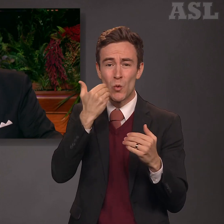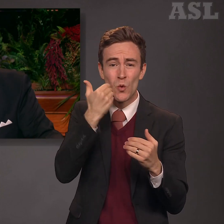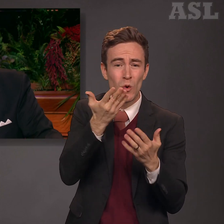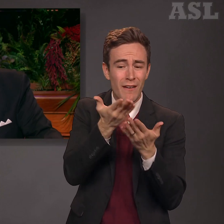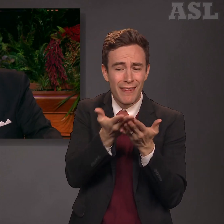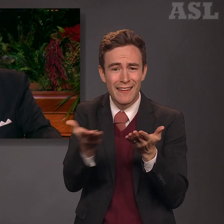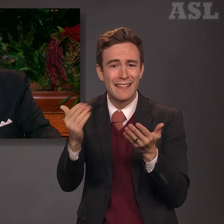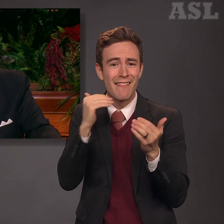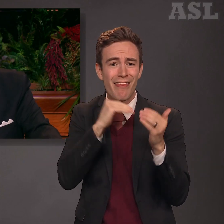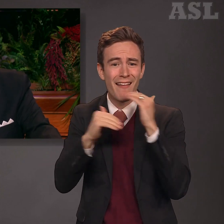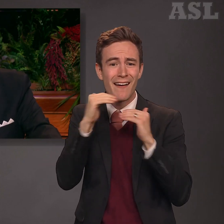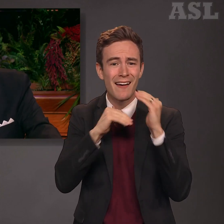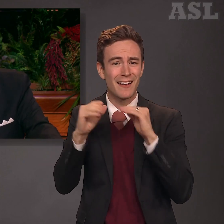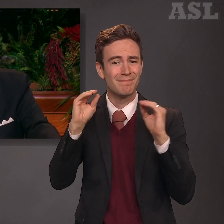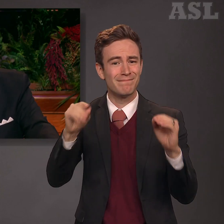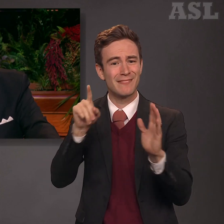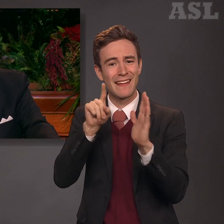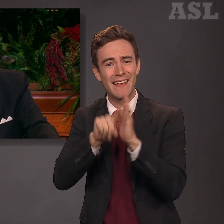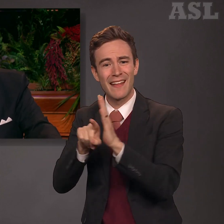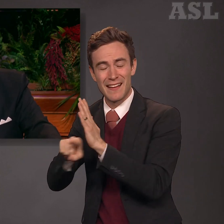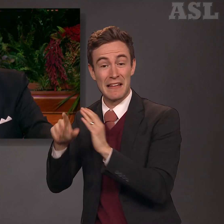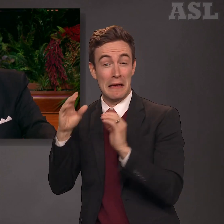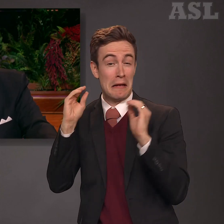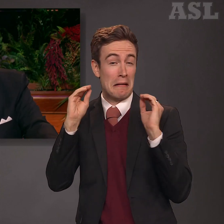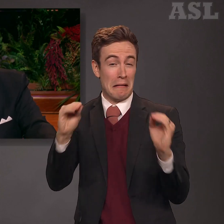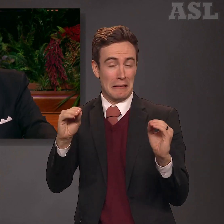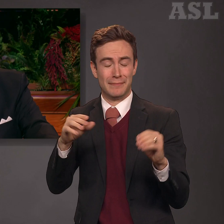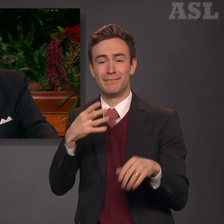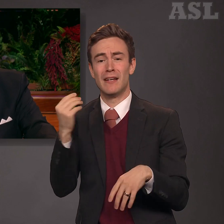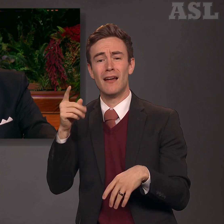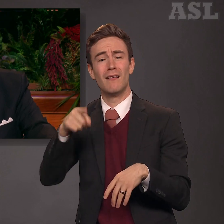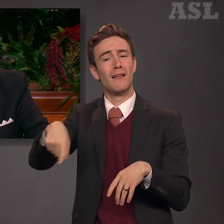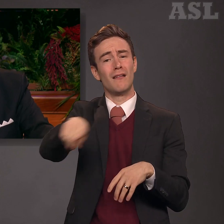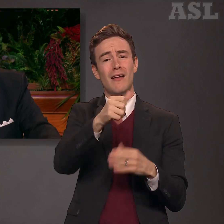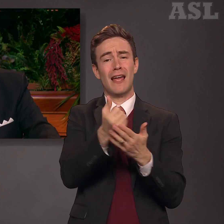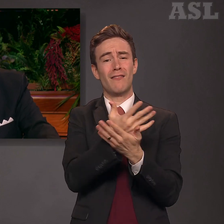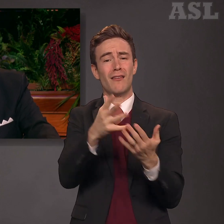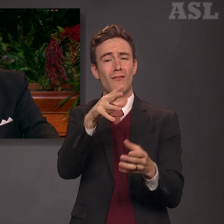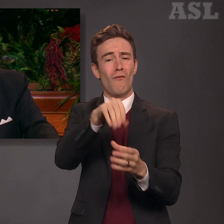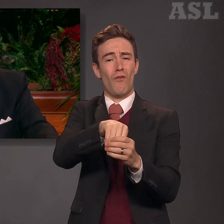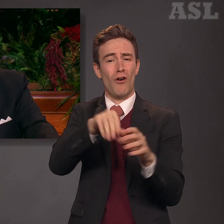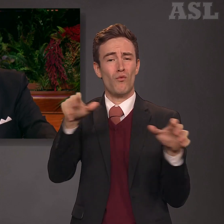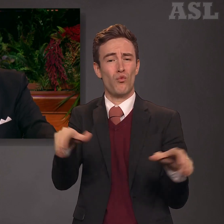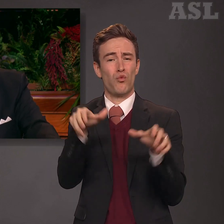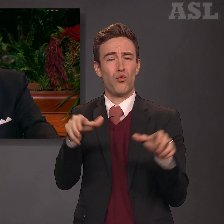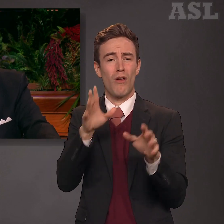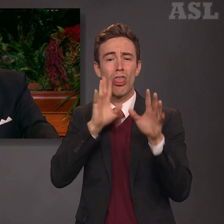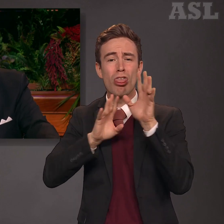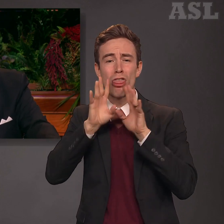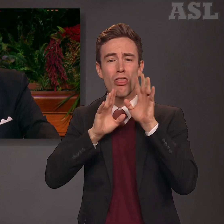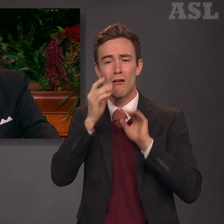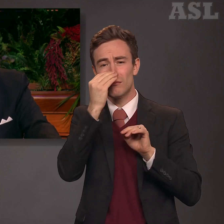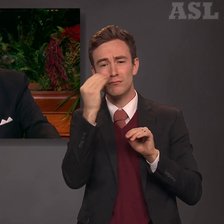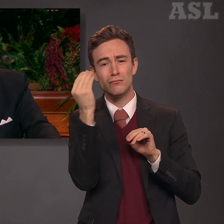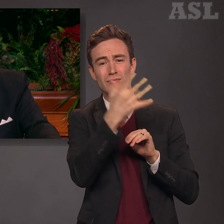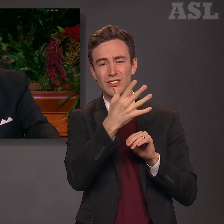happier people among all the people who'd been created by the hand of God. There were no